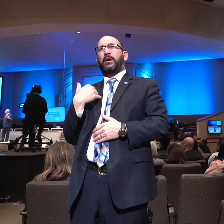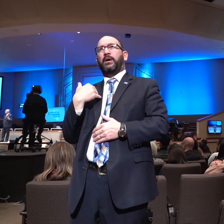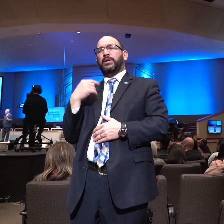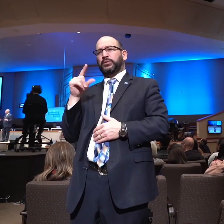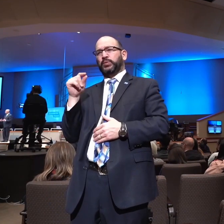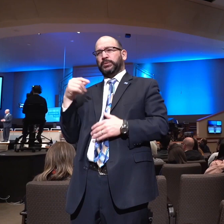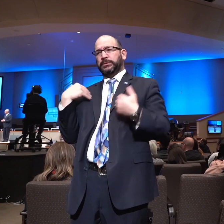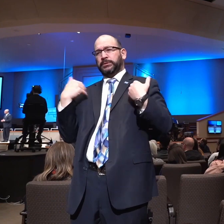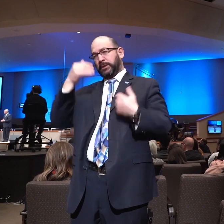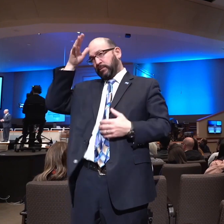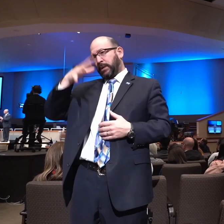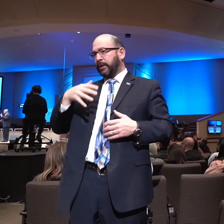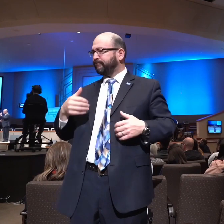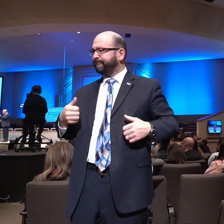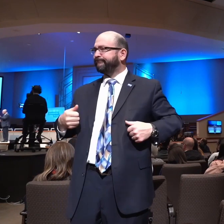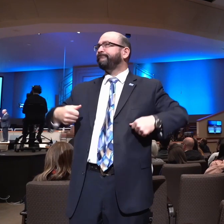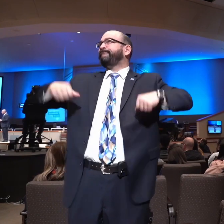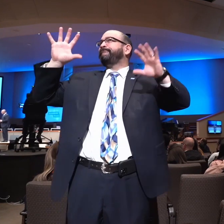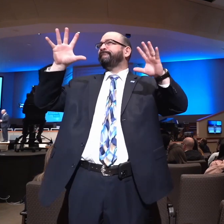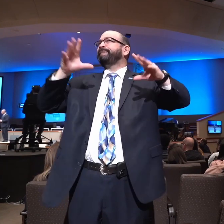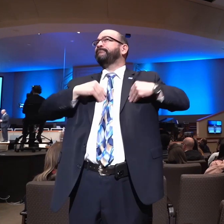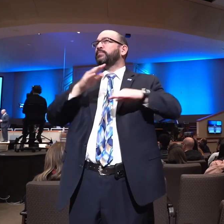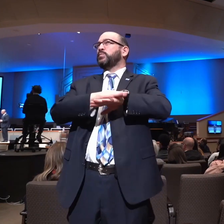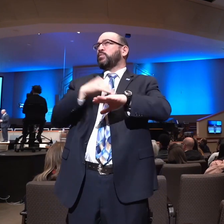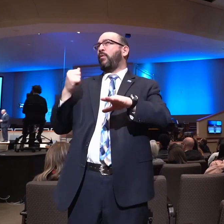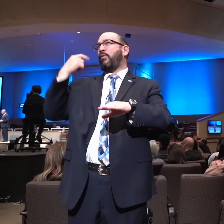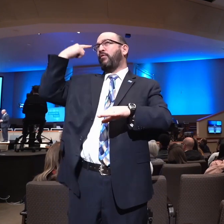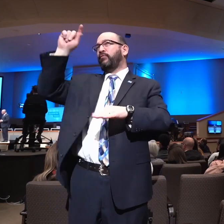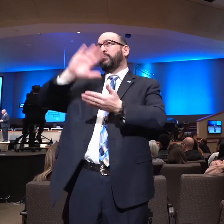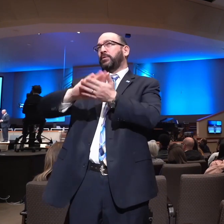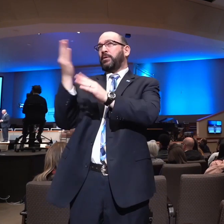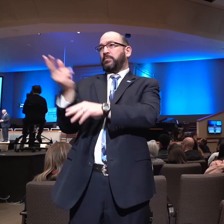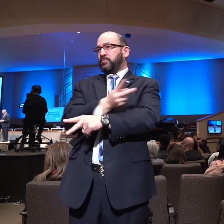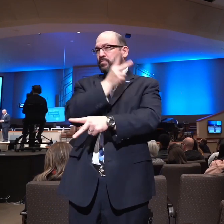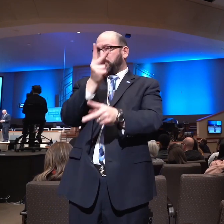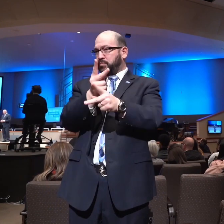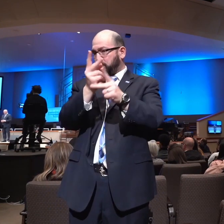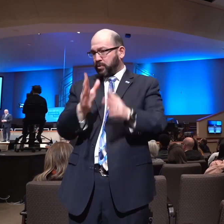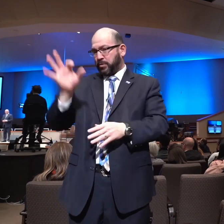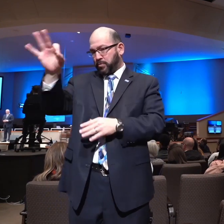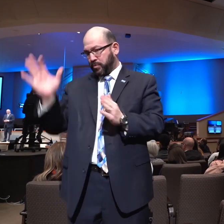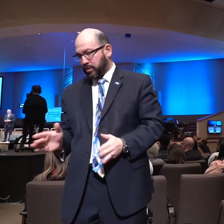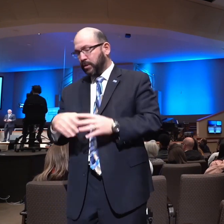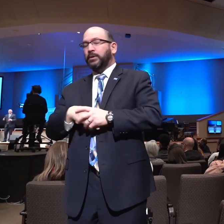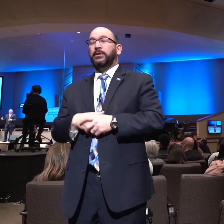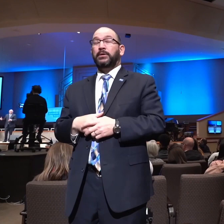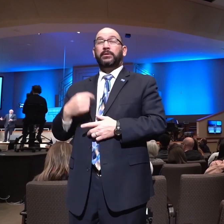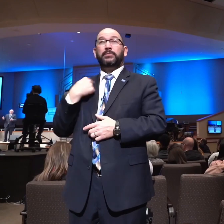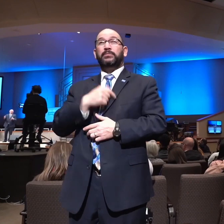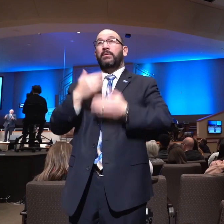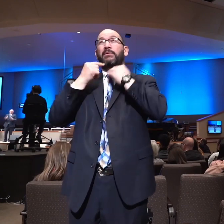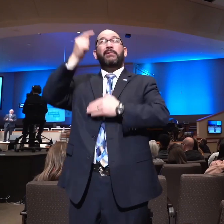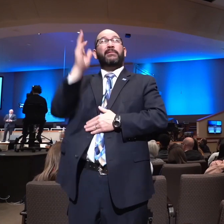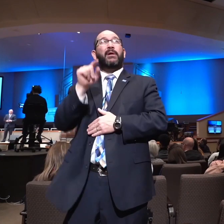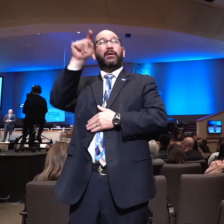men surrender their lives to be preachers of the gospel of Jesus Christ. And what a blessing, and how we thank God that he is still calling such men.